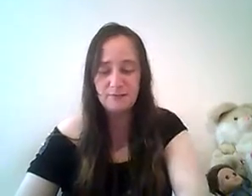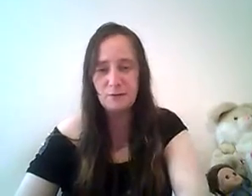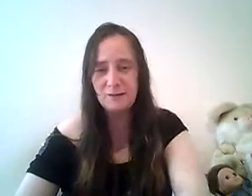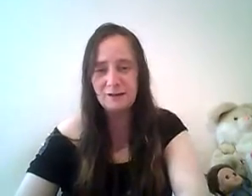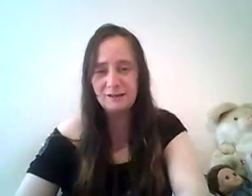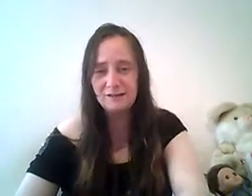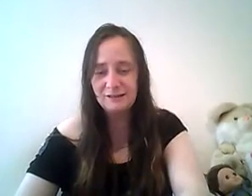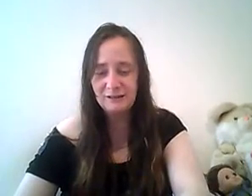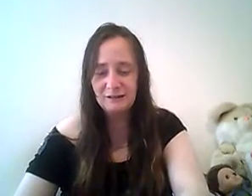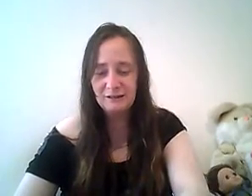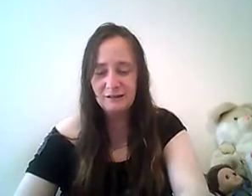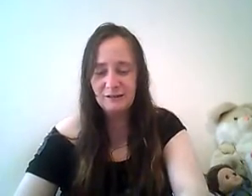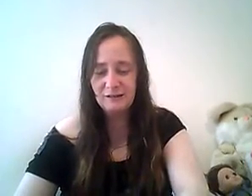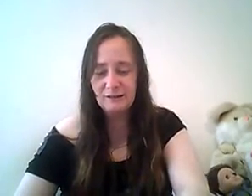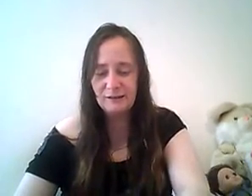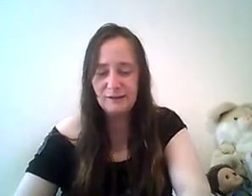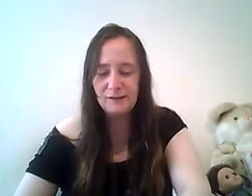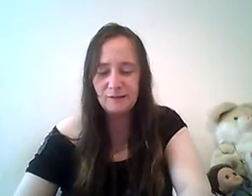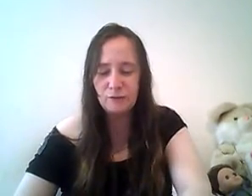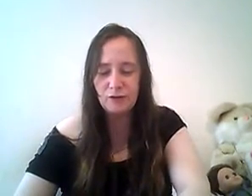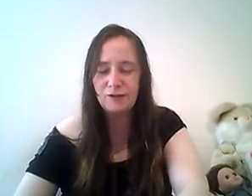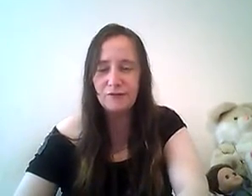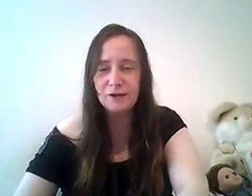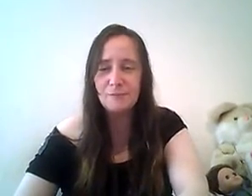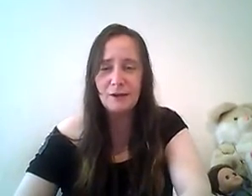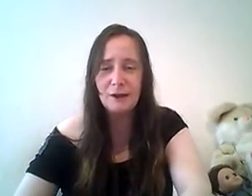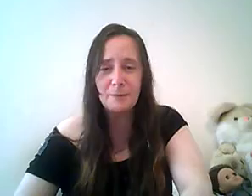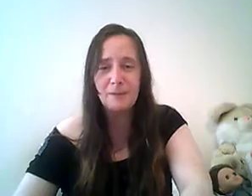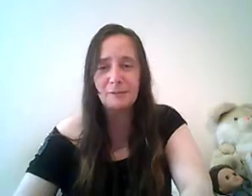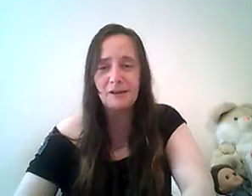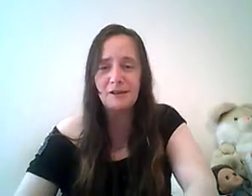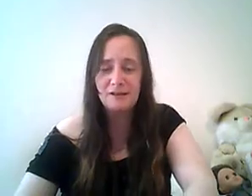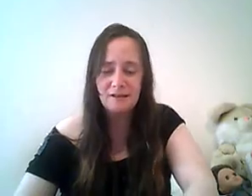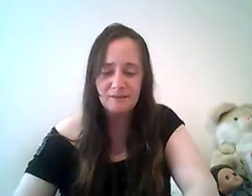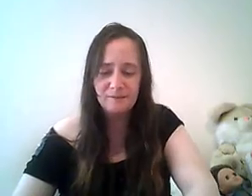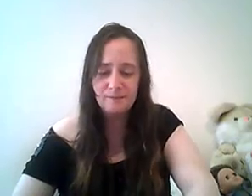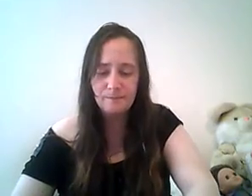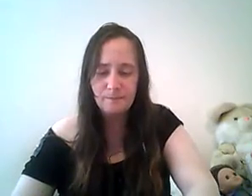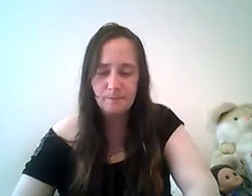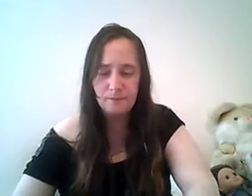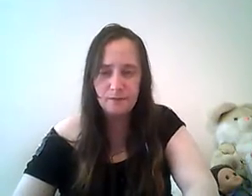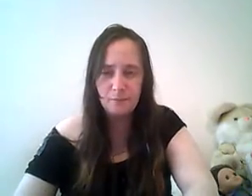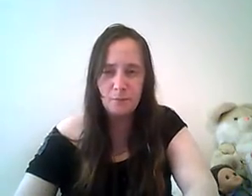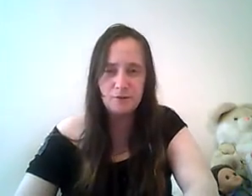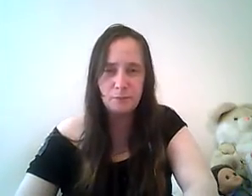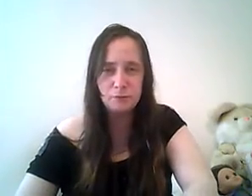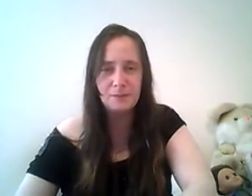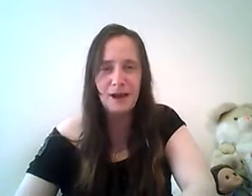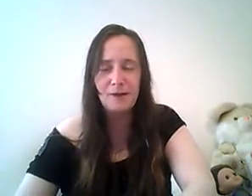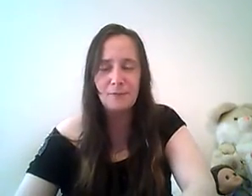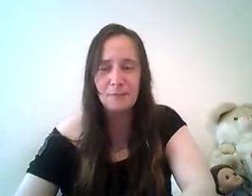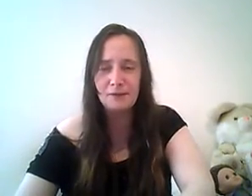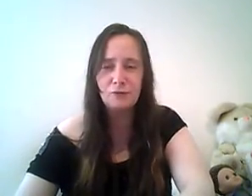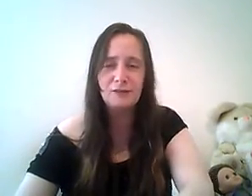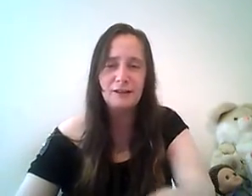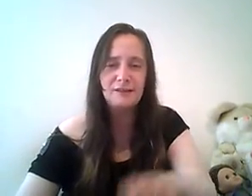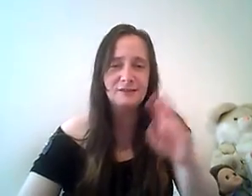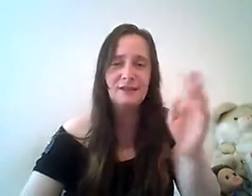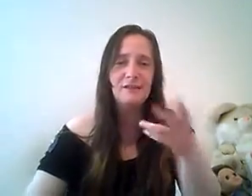everywhere even if you did have to try to put the library back together the books are supposed to be alphabetical ties kind of thing